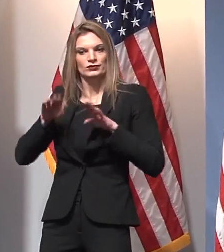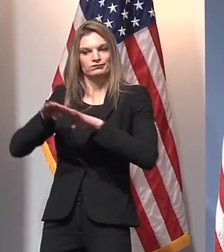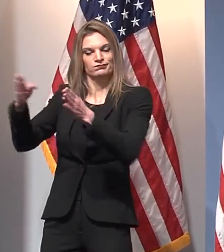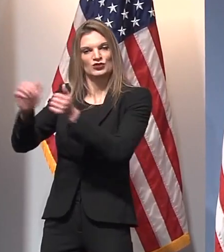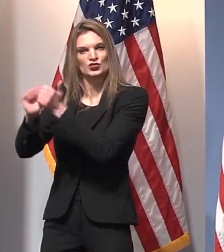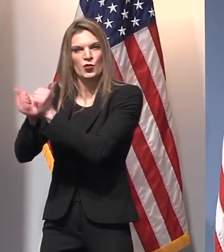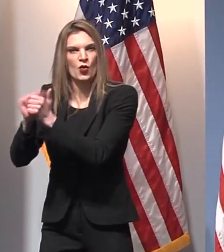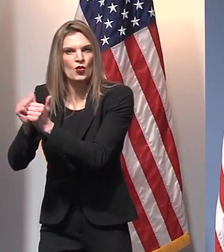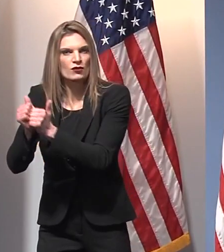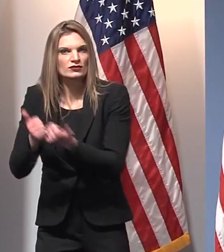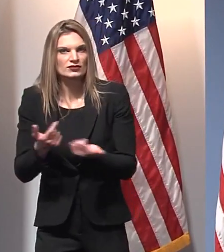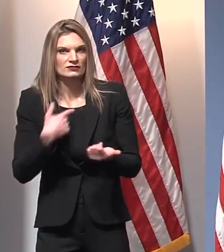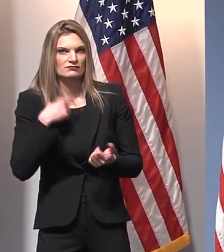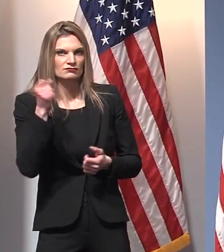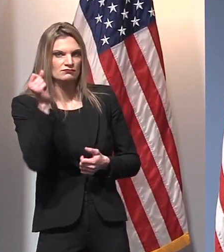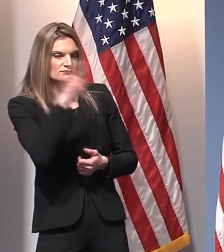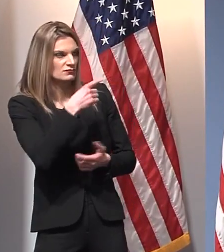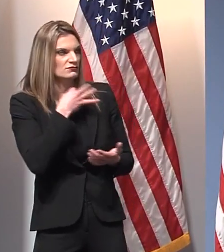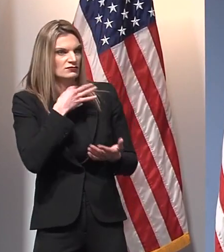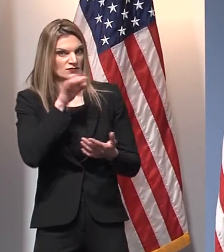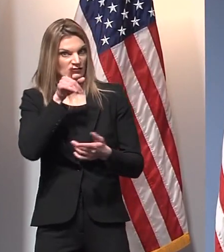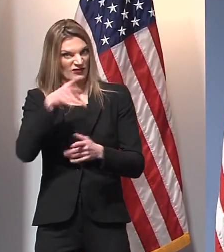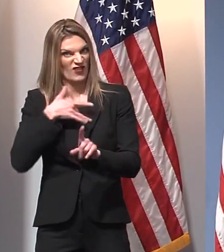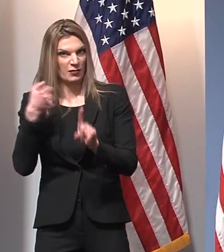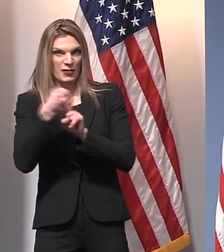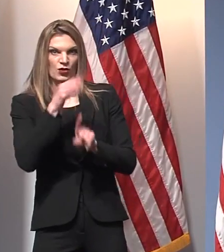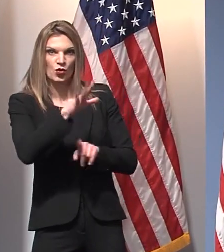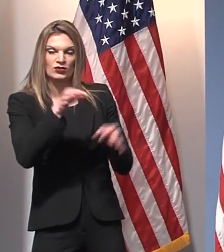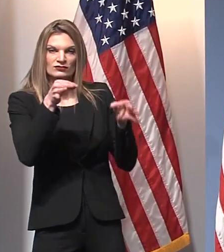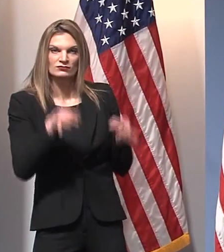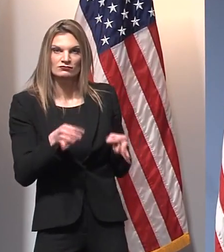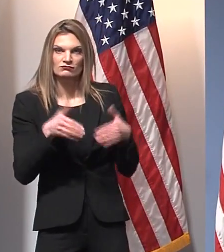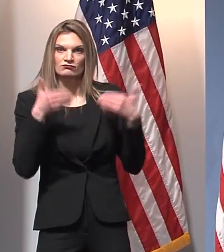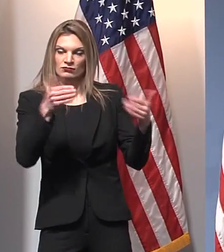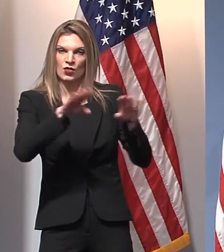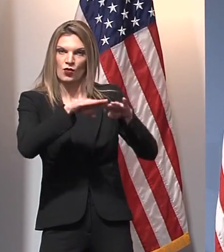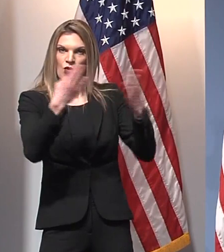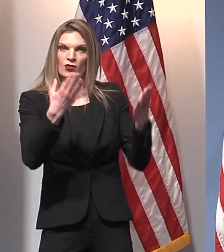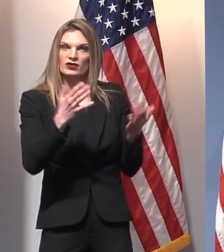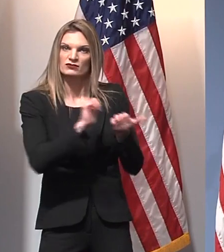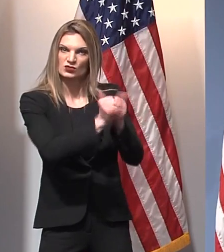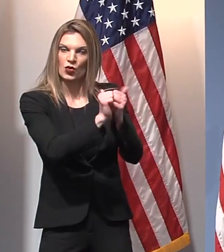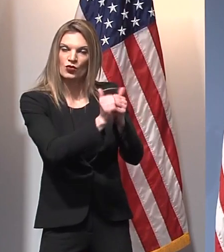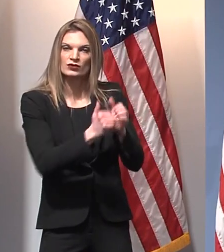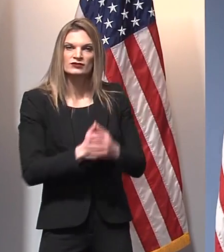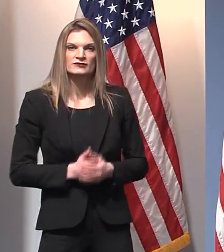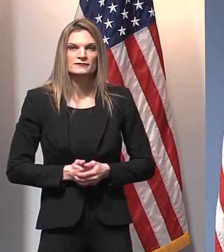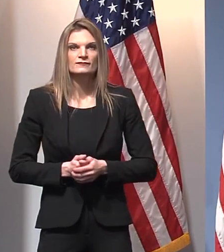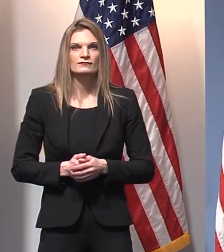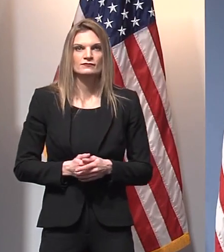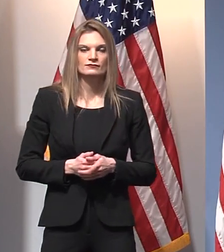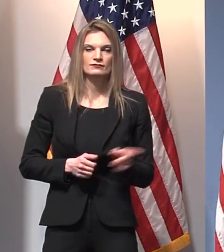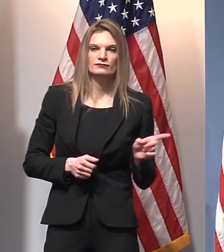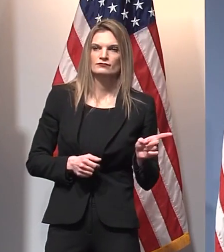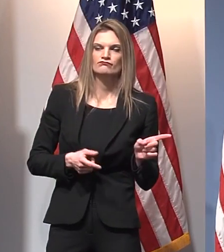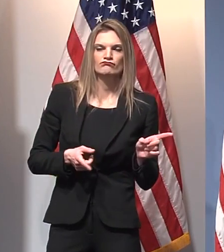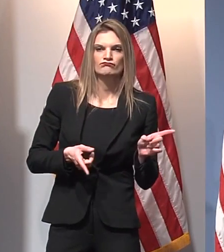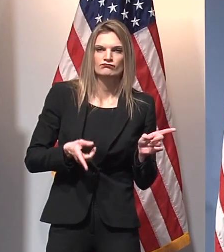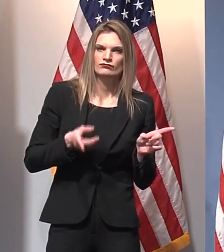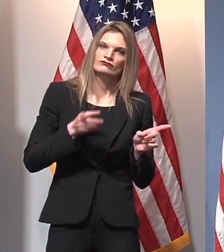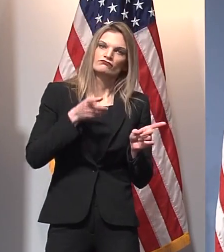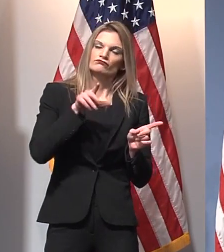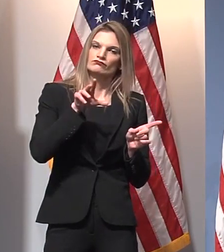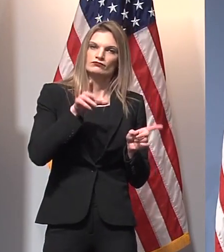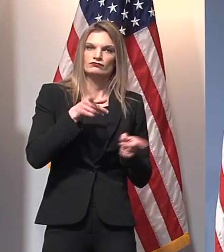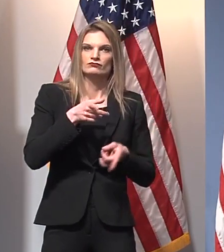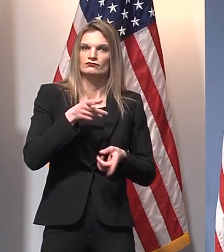play into your decision to let DHHS reopen contact sports? None. Zach,